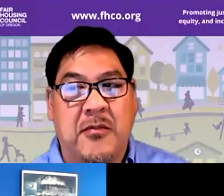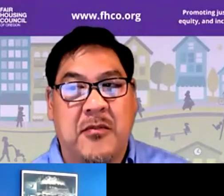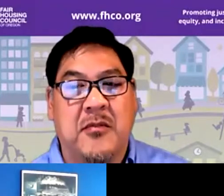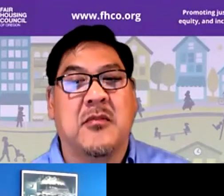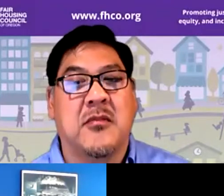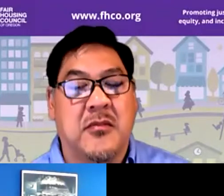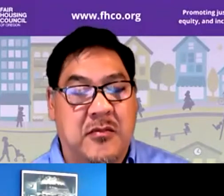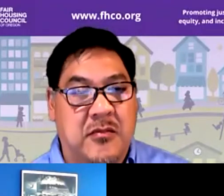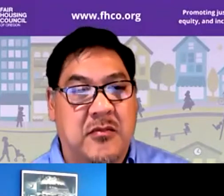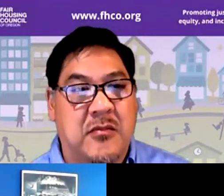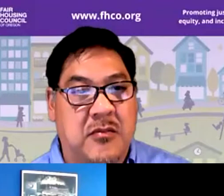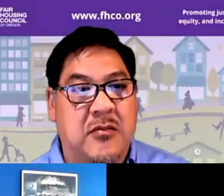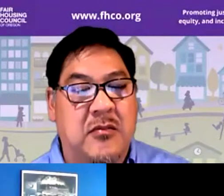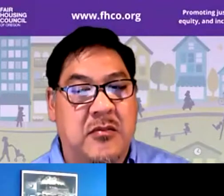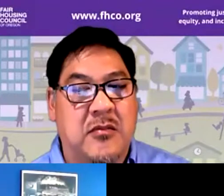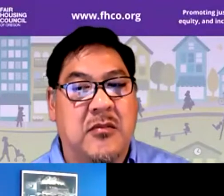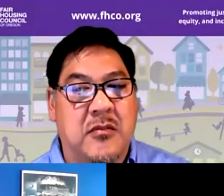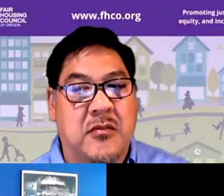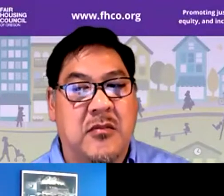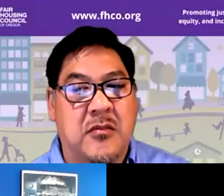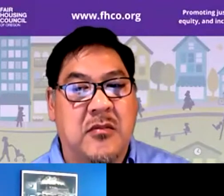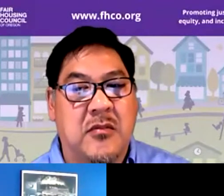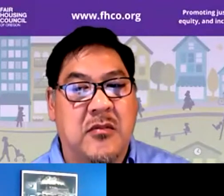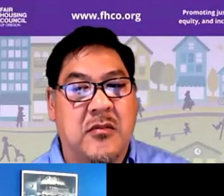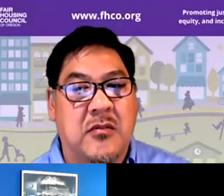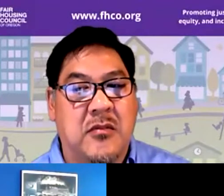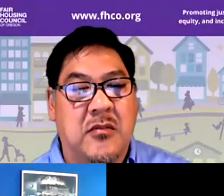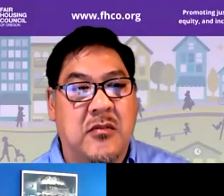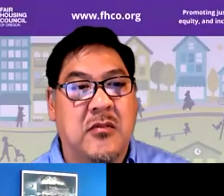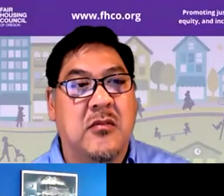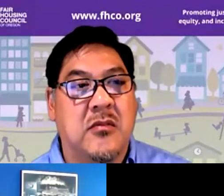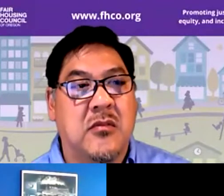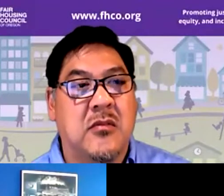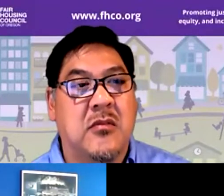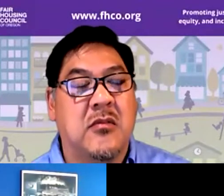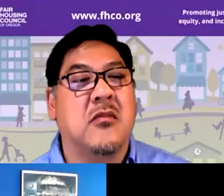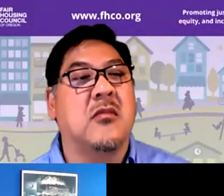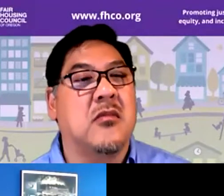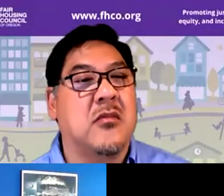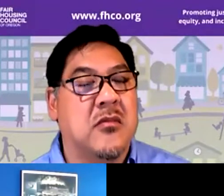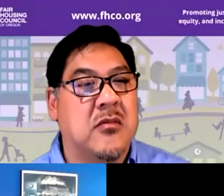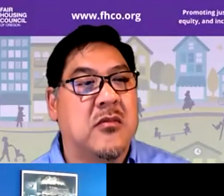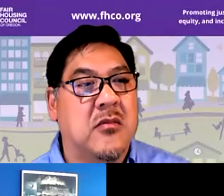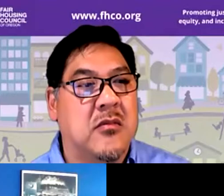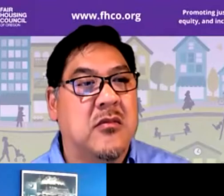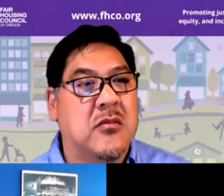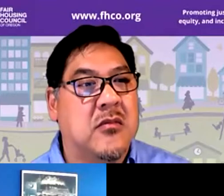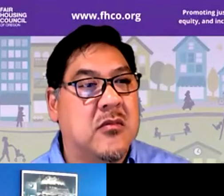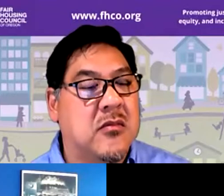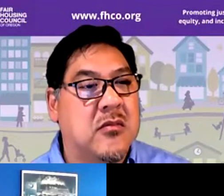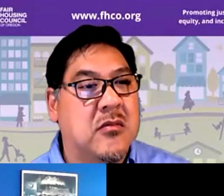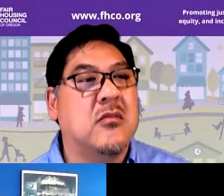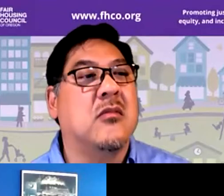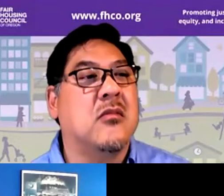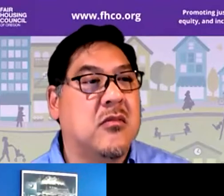buy, we would give you a tax cut if you sold it to them. So we're not even really talking about